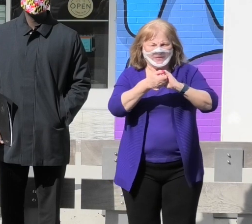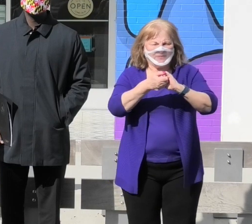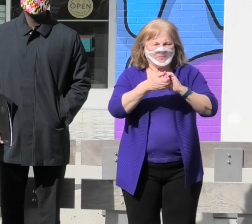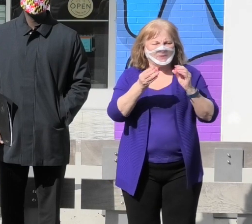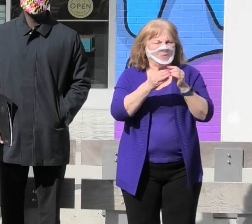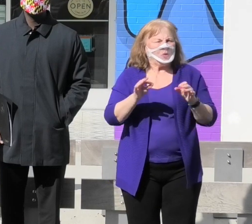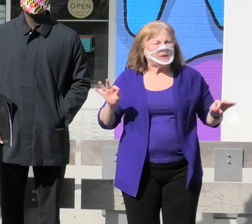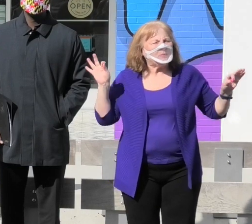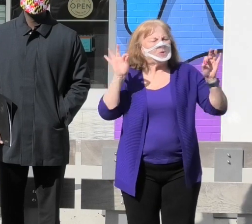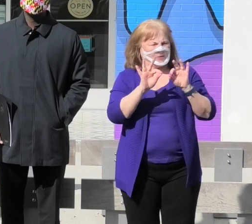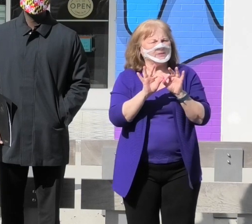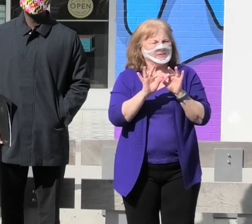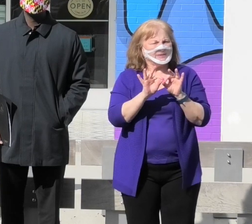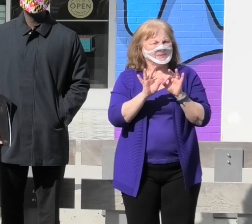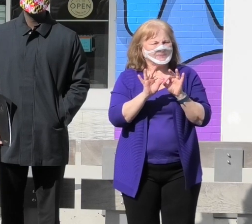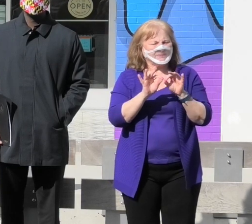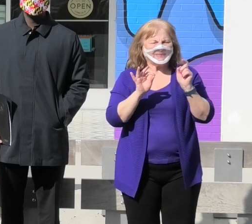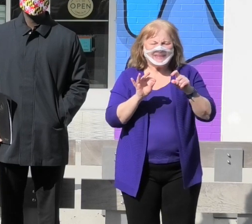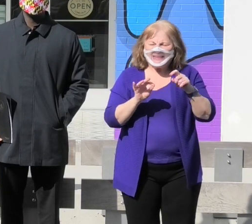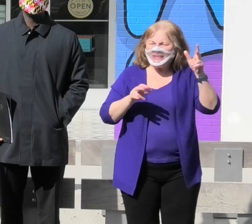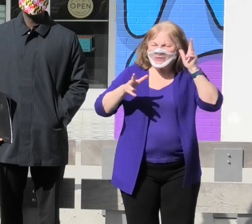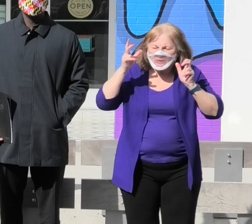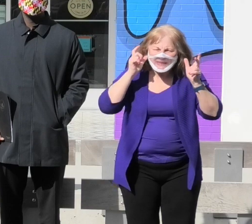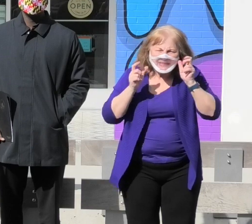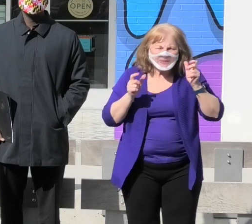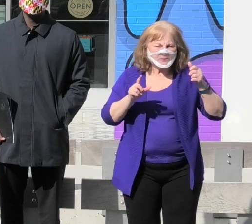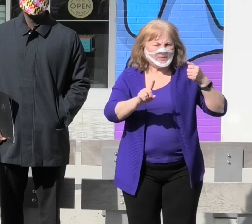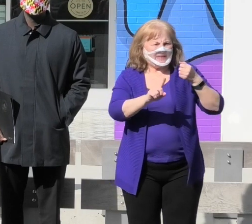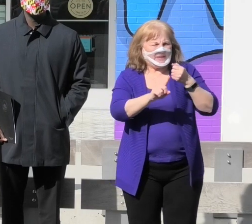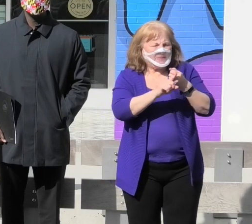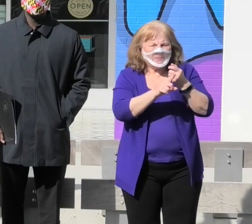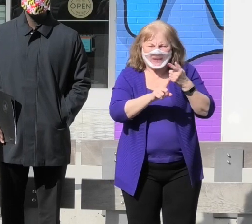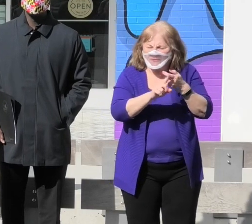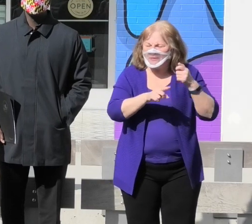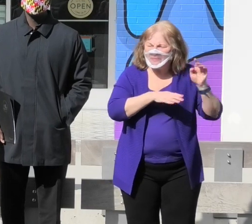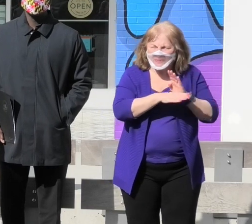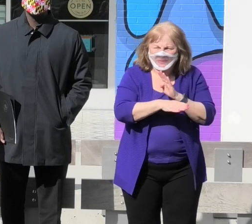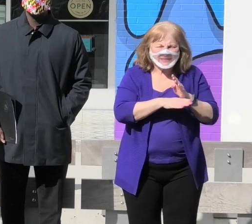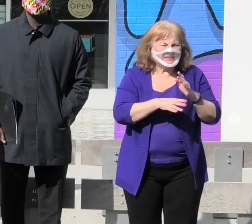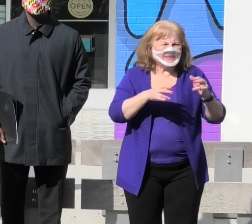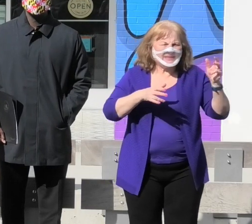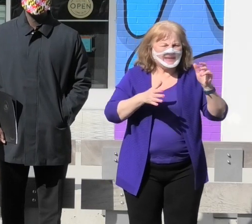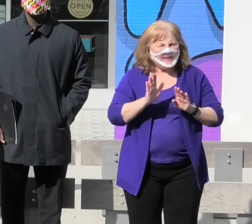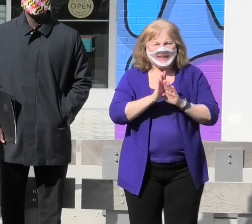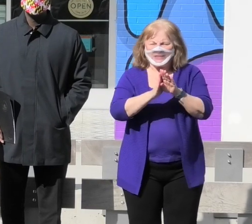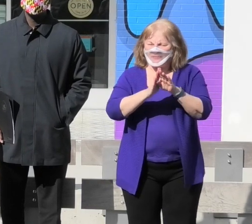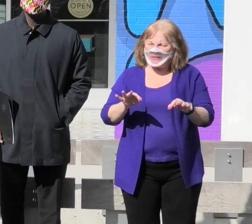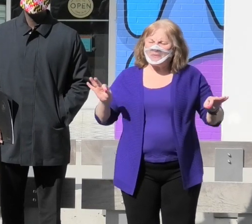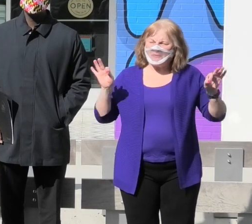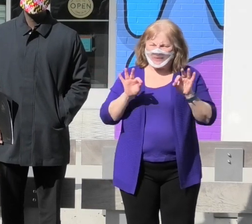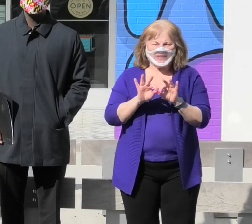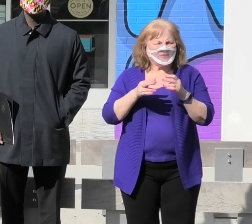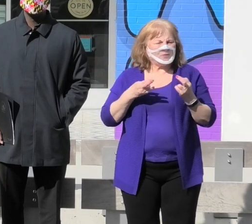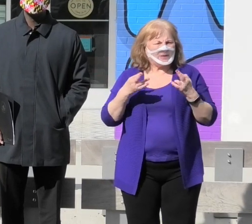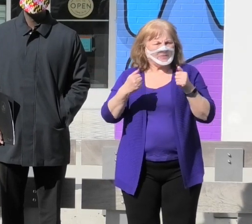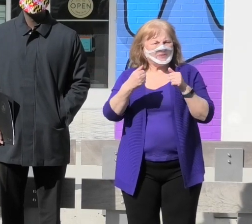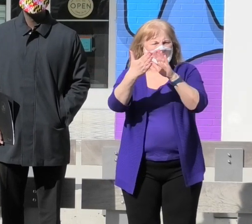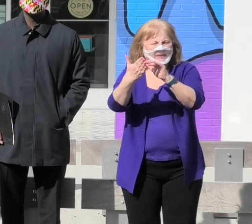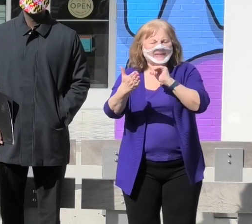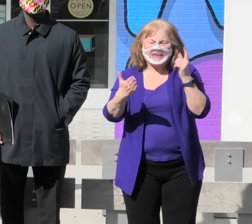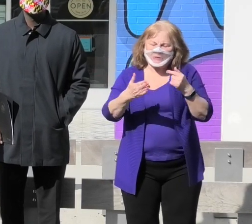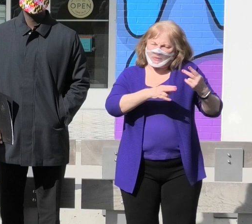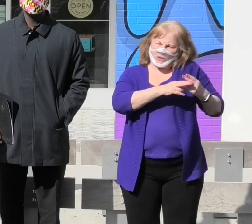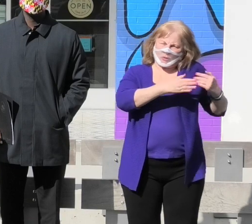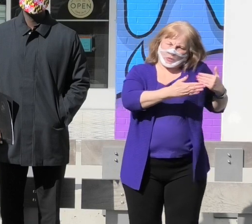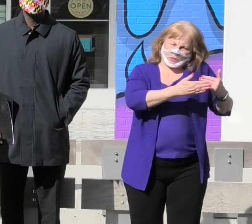more urgent and important. The need to listen to our impacted businesses and develop meaningful recommendations that address not only the